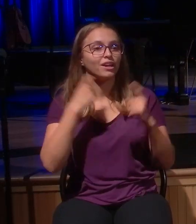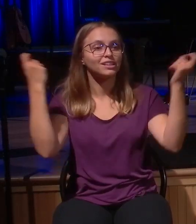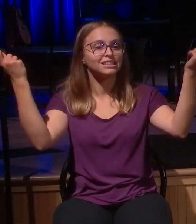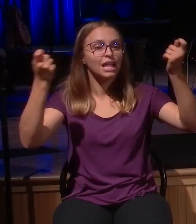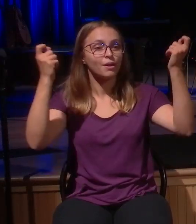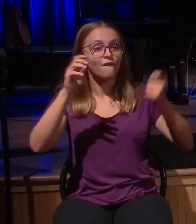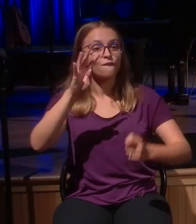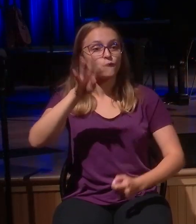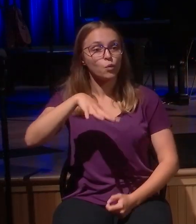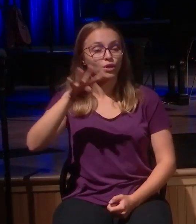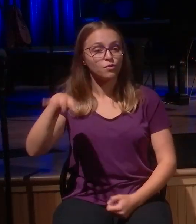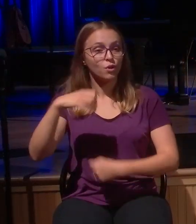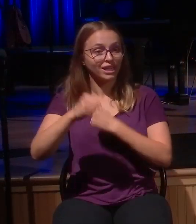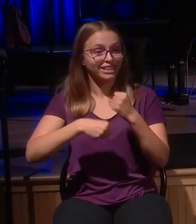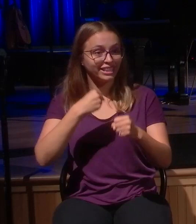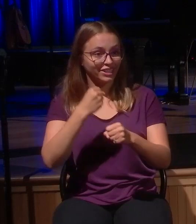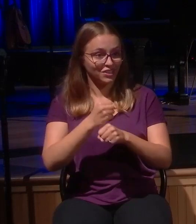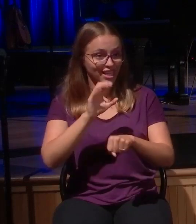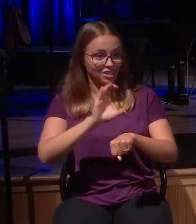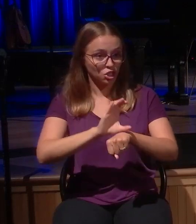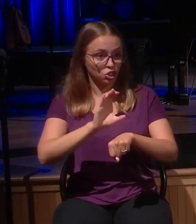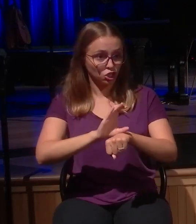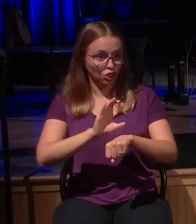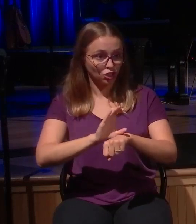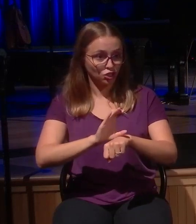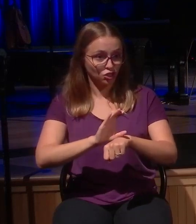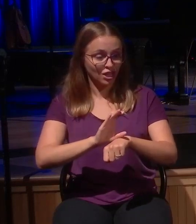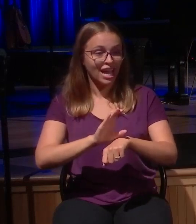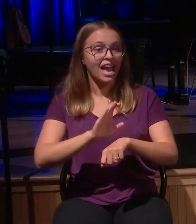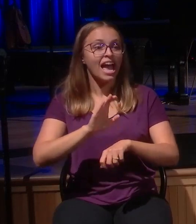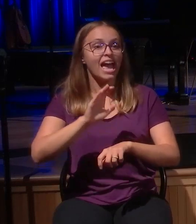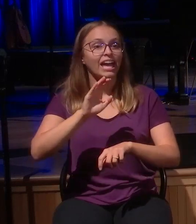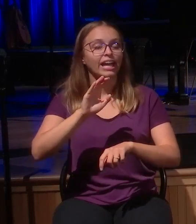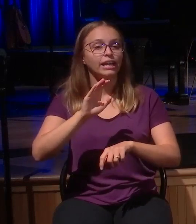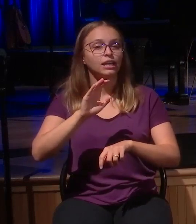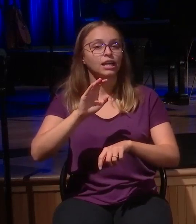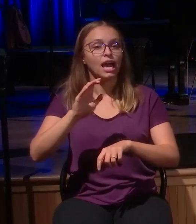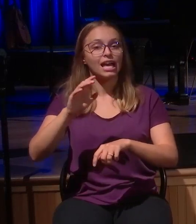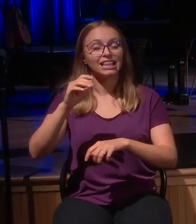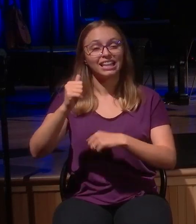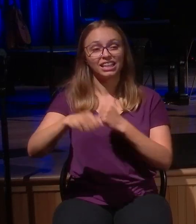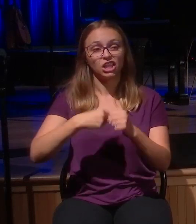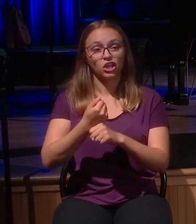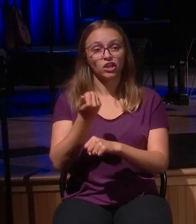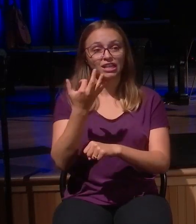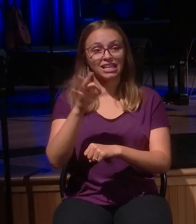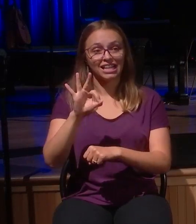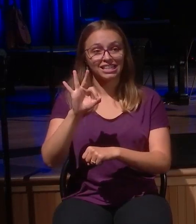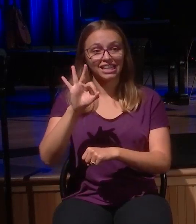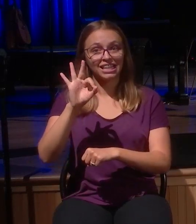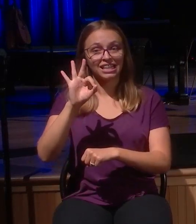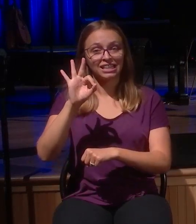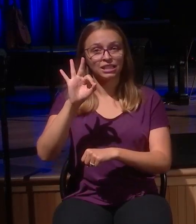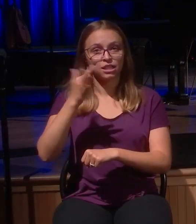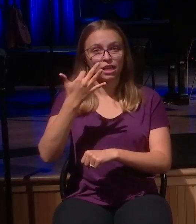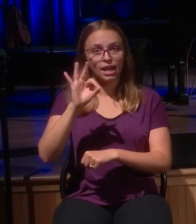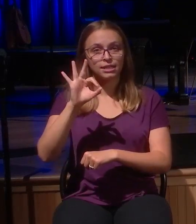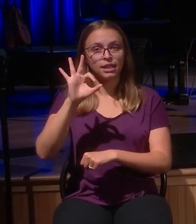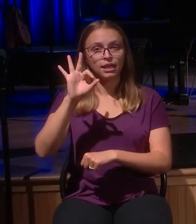to 1990, when we first began, we had six core values. And at the very start of our church, this church, New